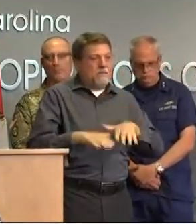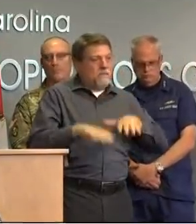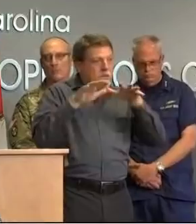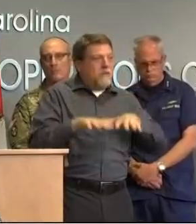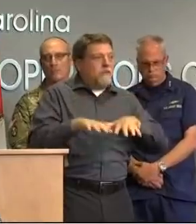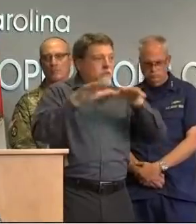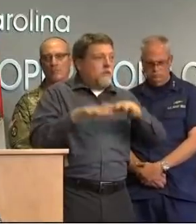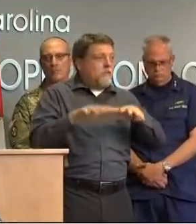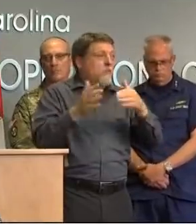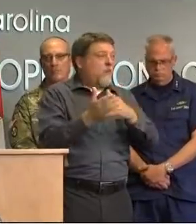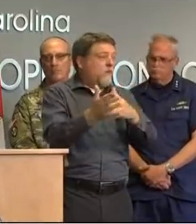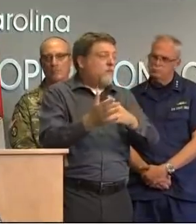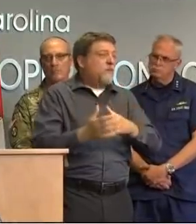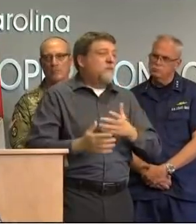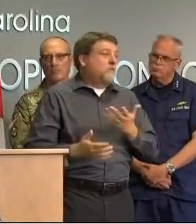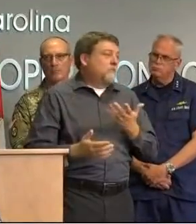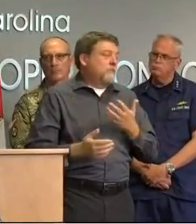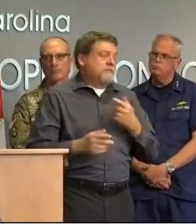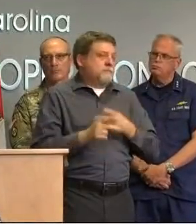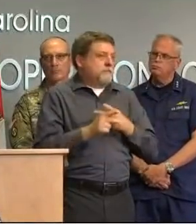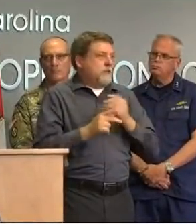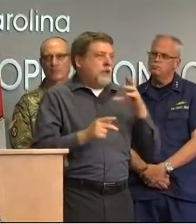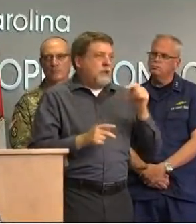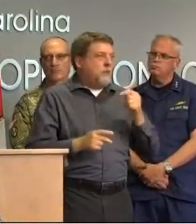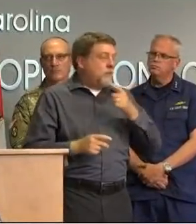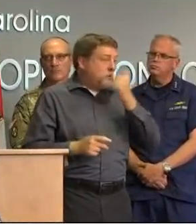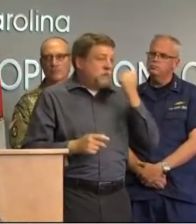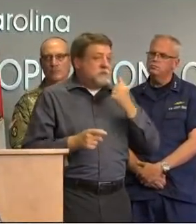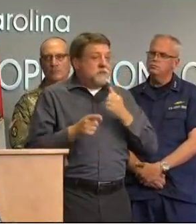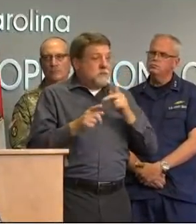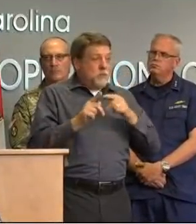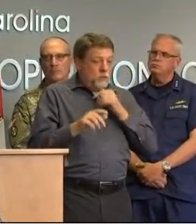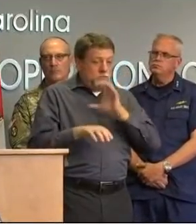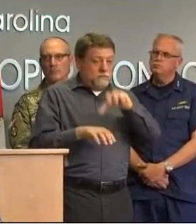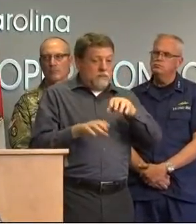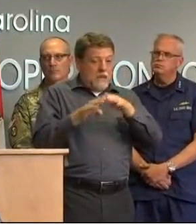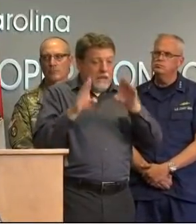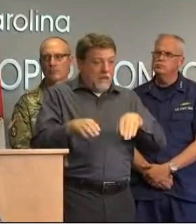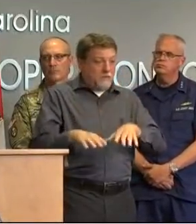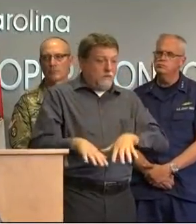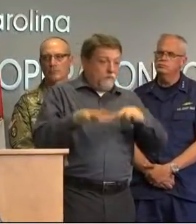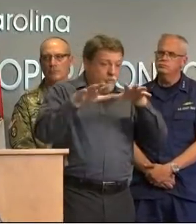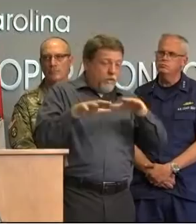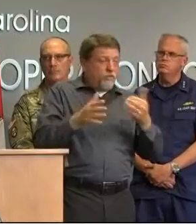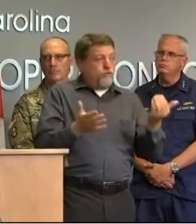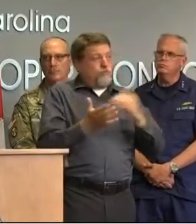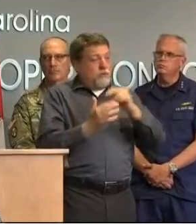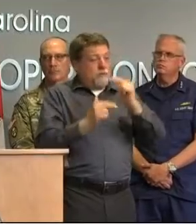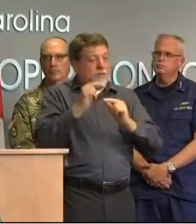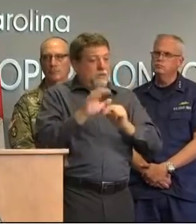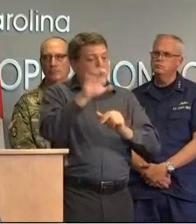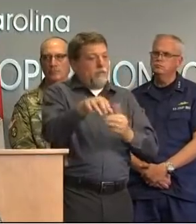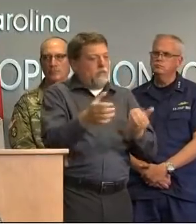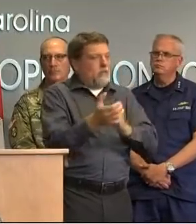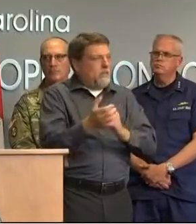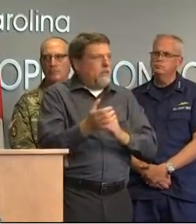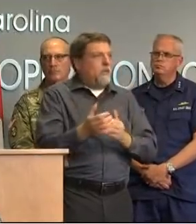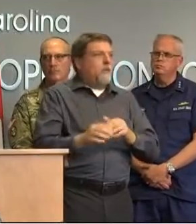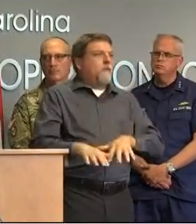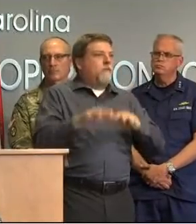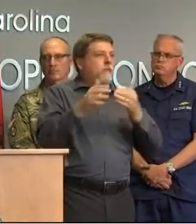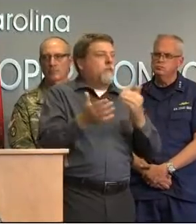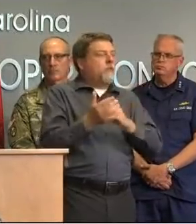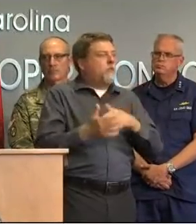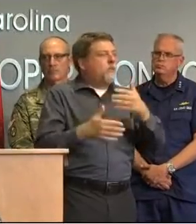finance money one thing that this storm puts a spotlight on is the issue of